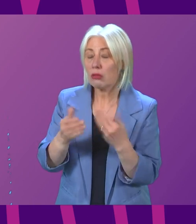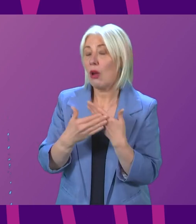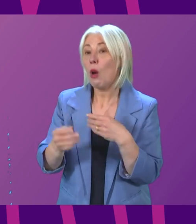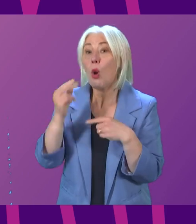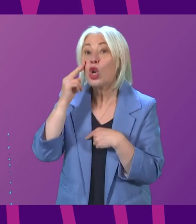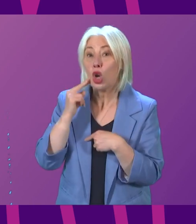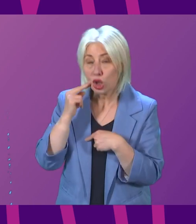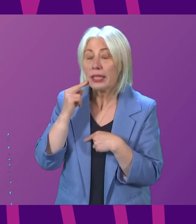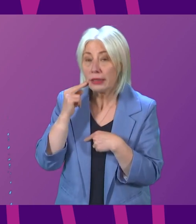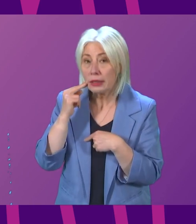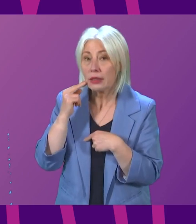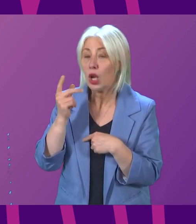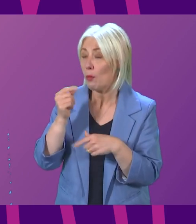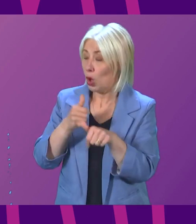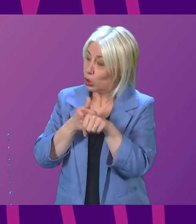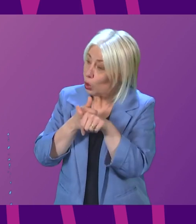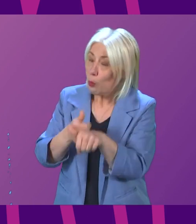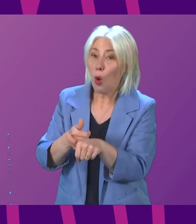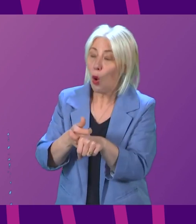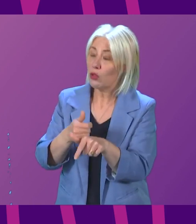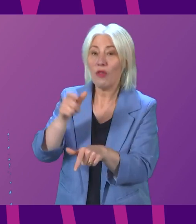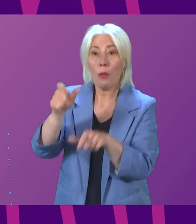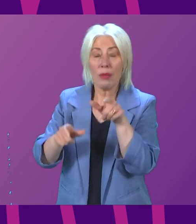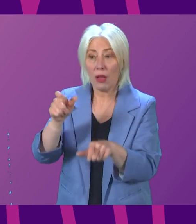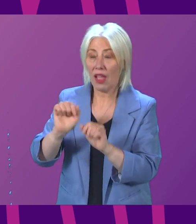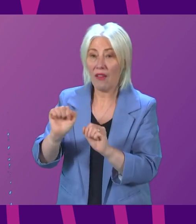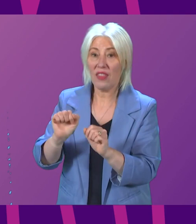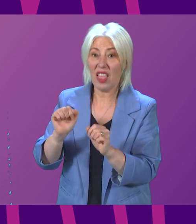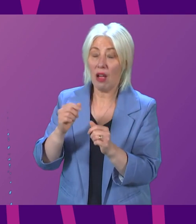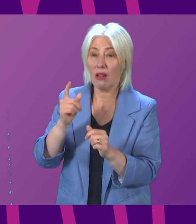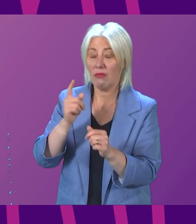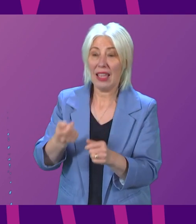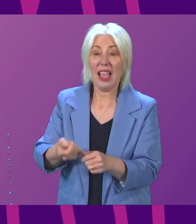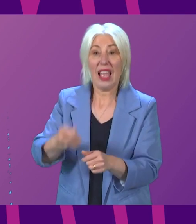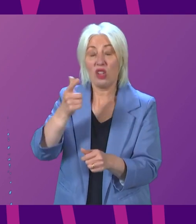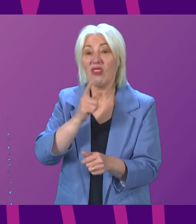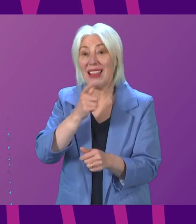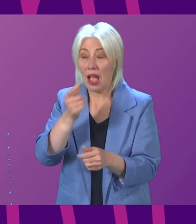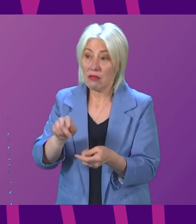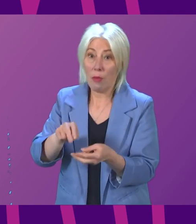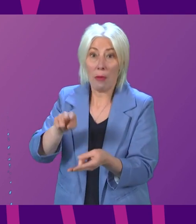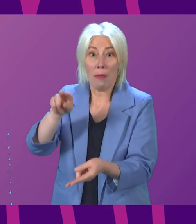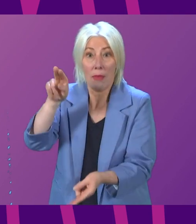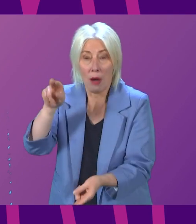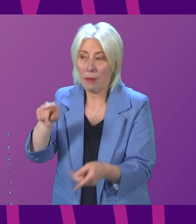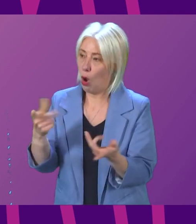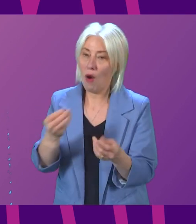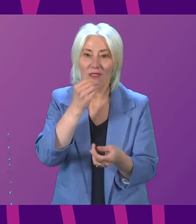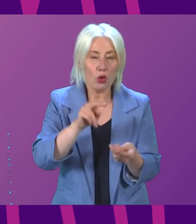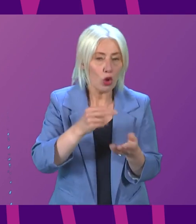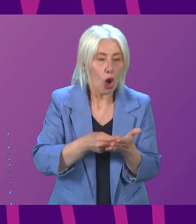It could pay more support for people facing rising energy bills and higher costs at the supermarket.